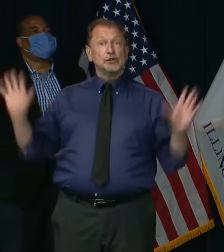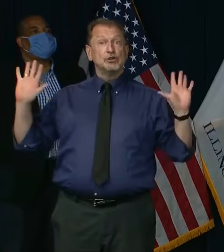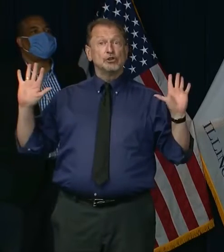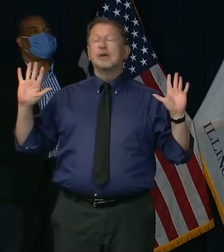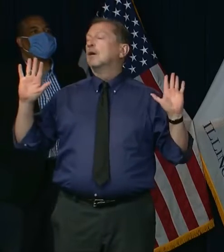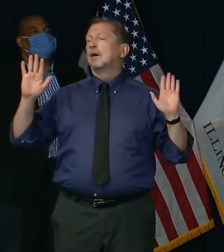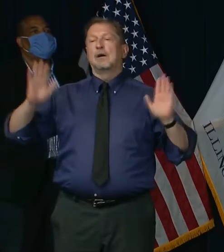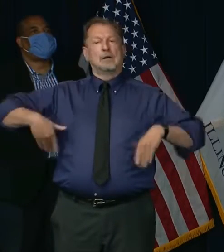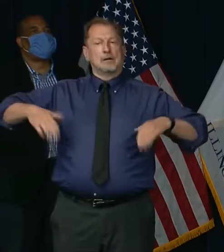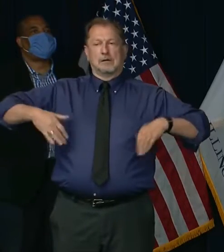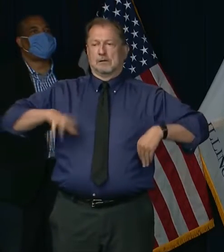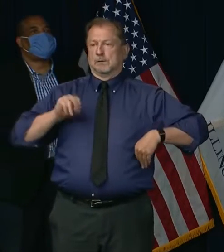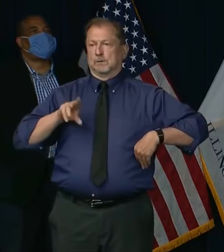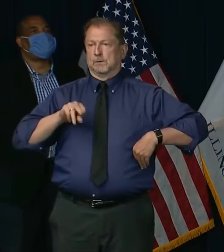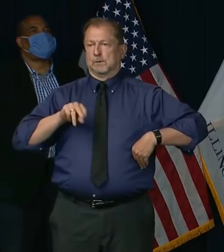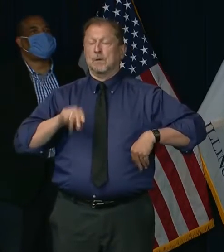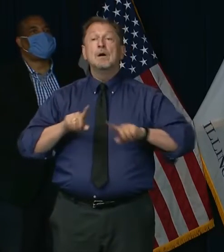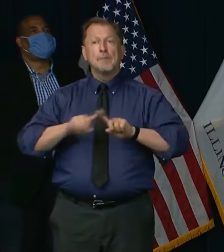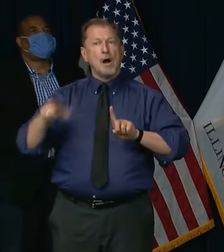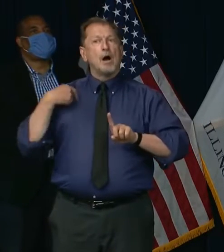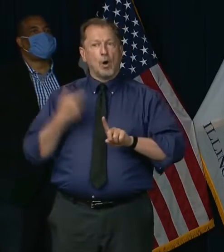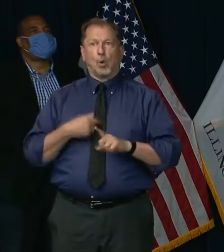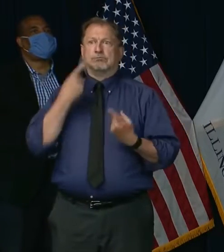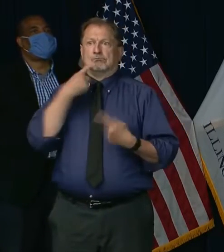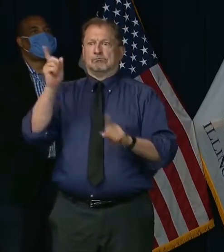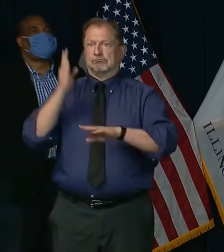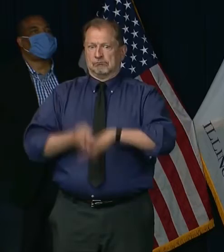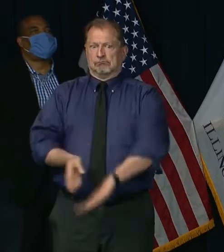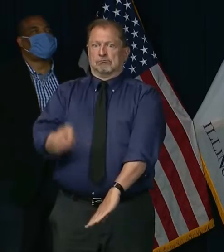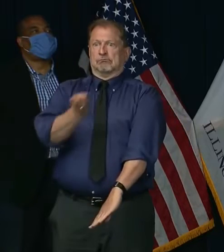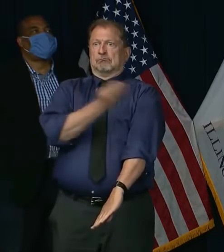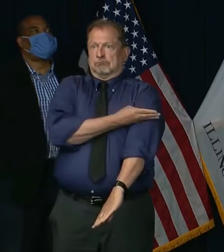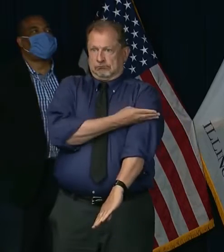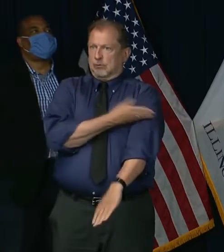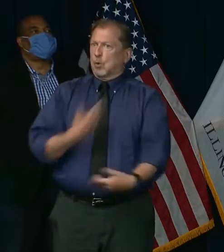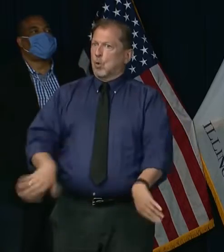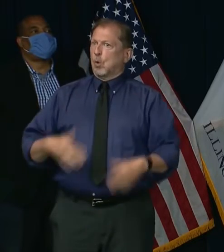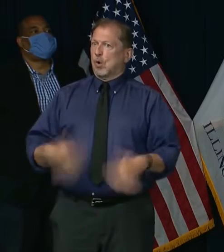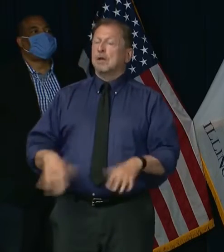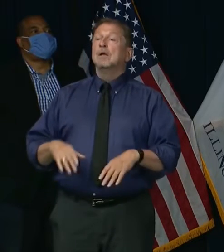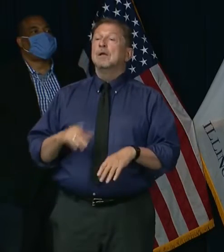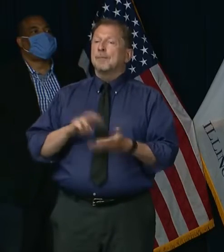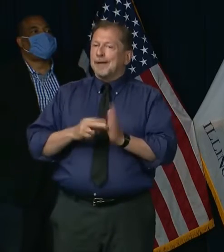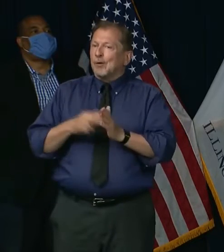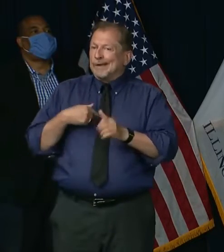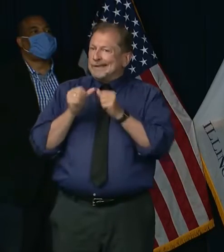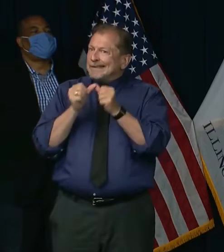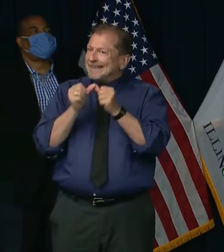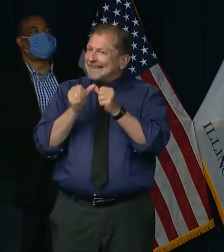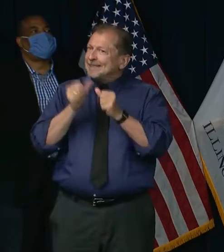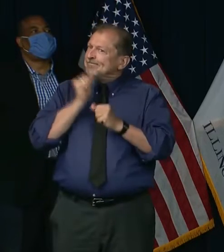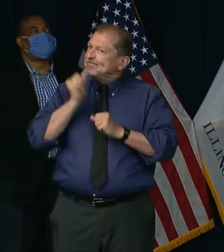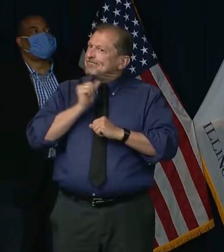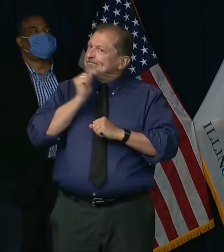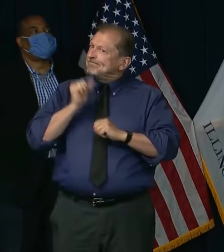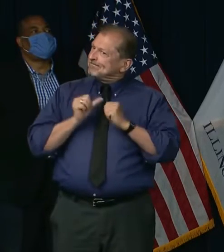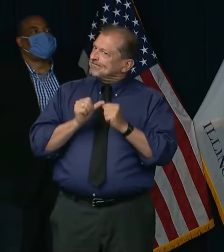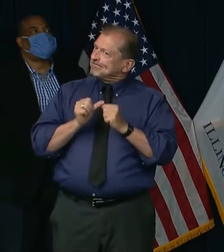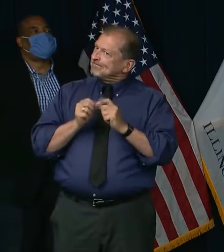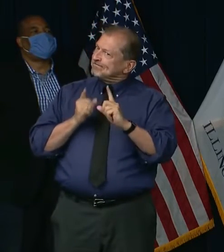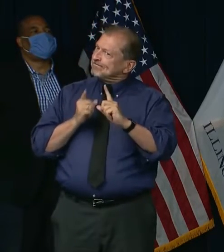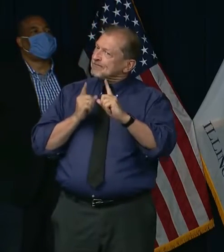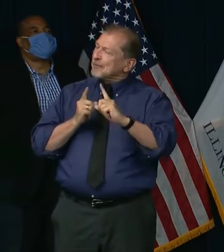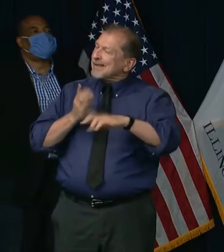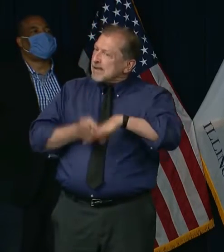But so much progress has been made, and if we continue to follow the path the doctors recommend, we can continue our